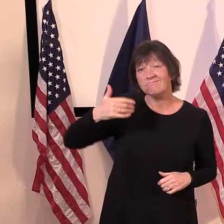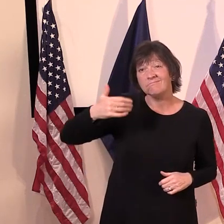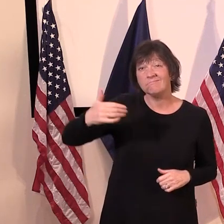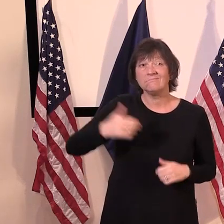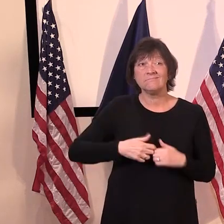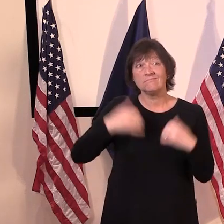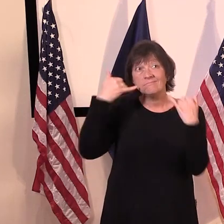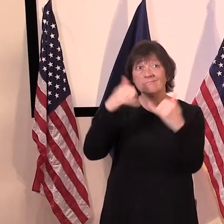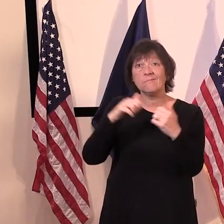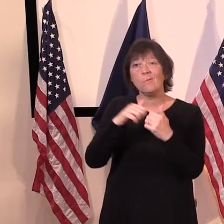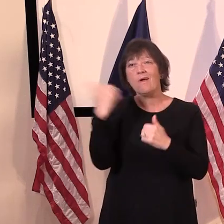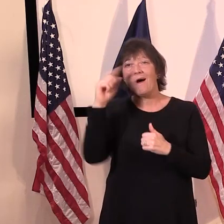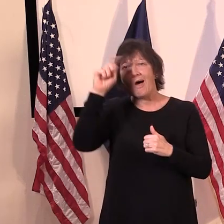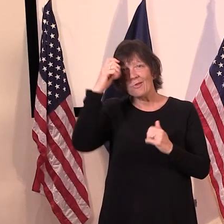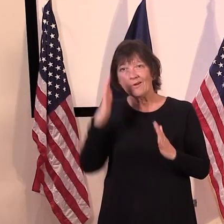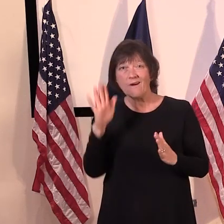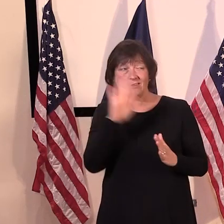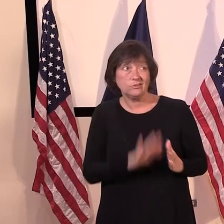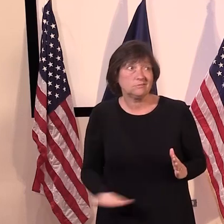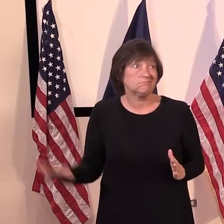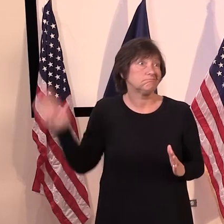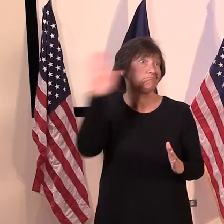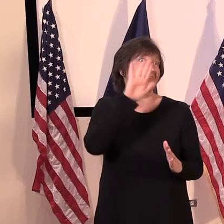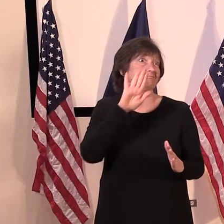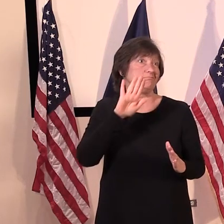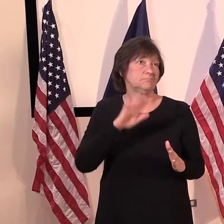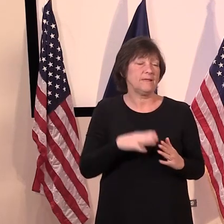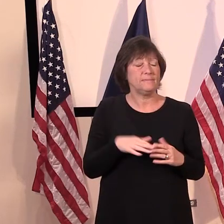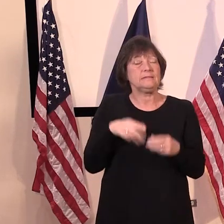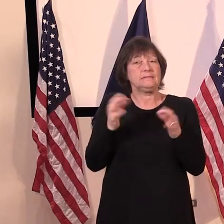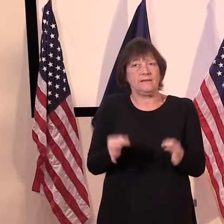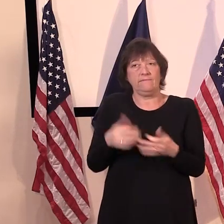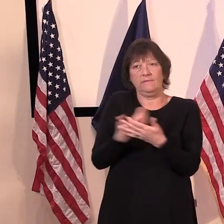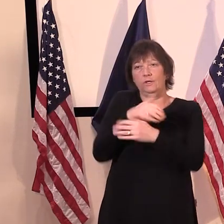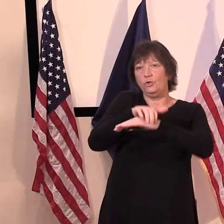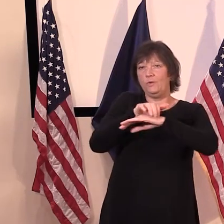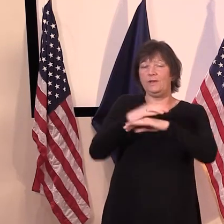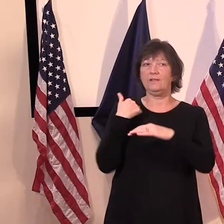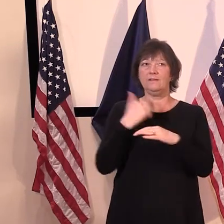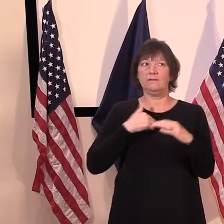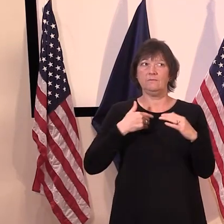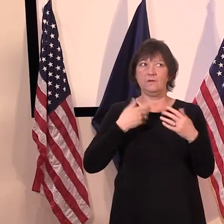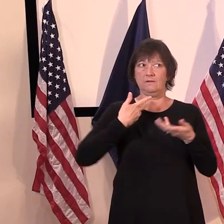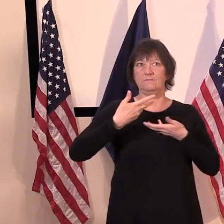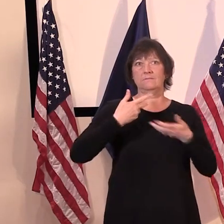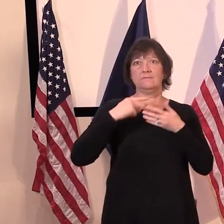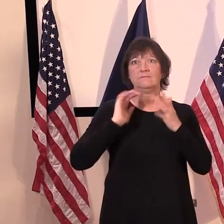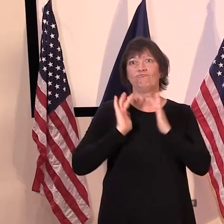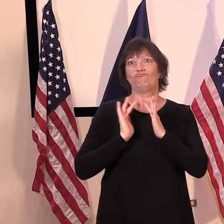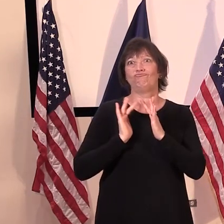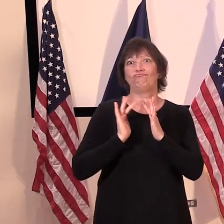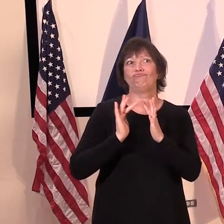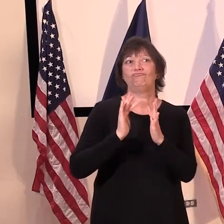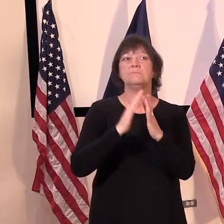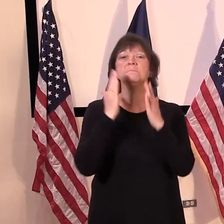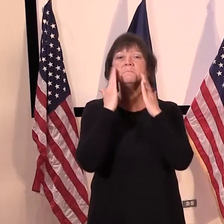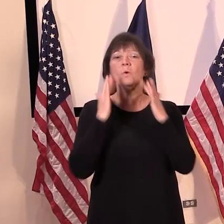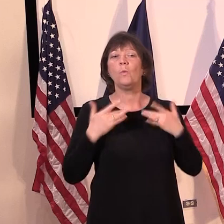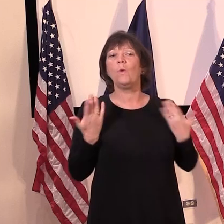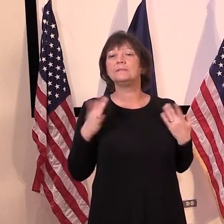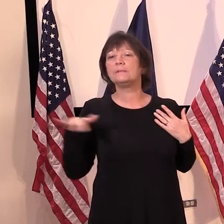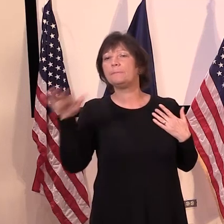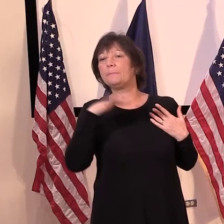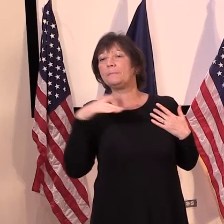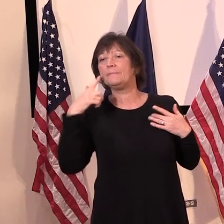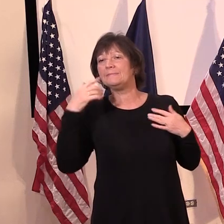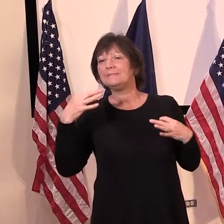in some state, uh, across the country, but certainly here regionally, uh, we're staying in touch, uh, to at least be aware of what they're doing.